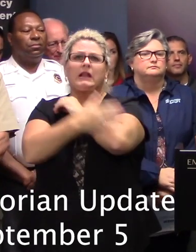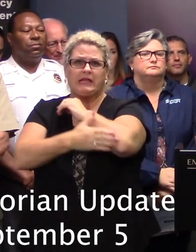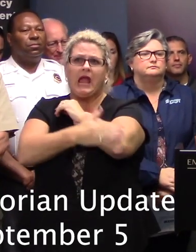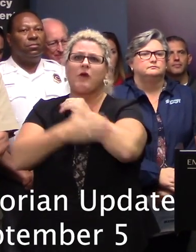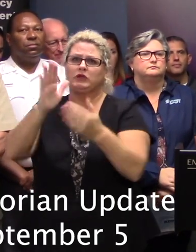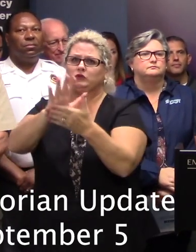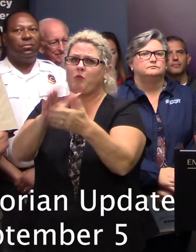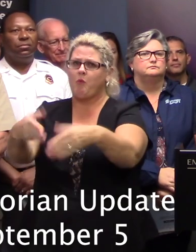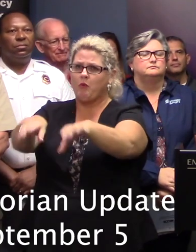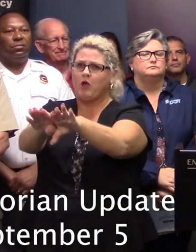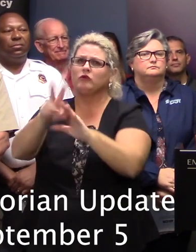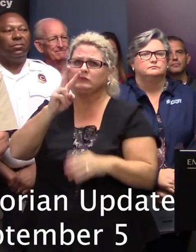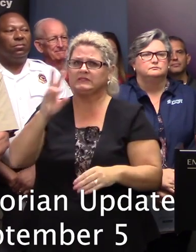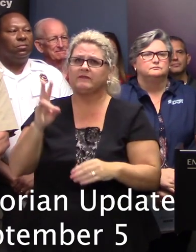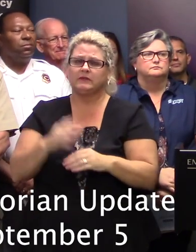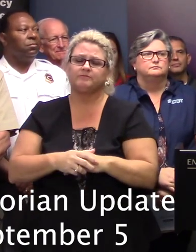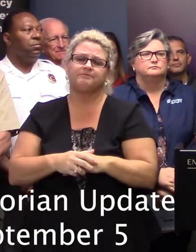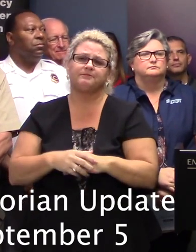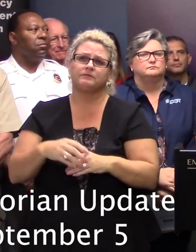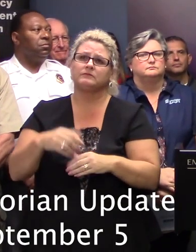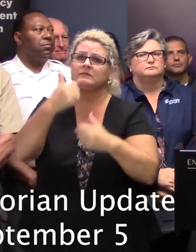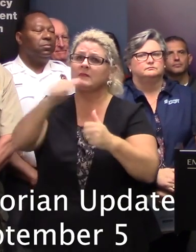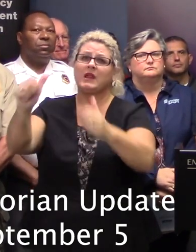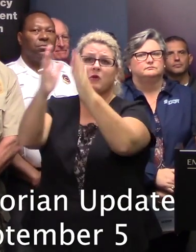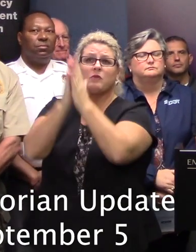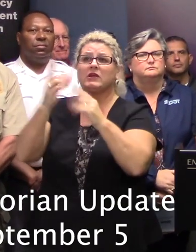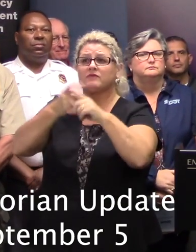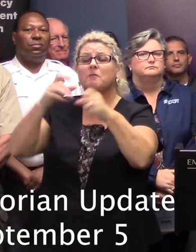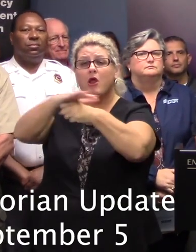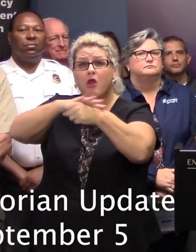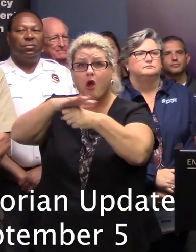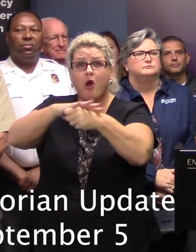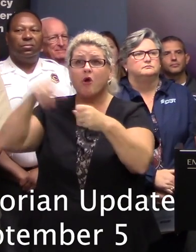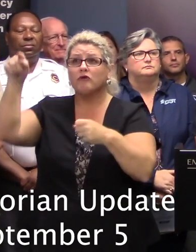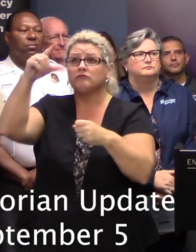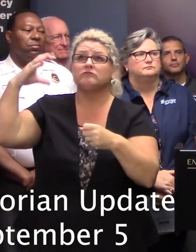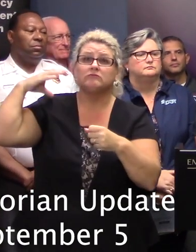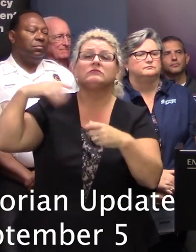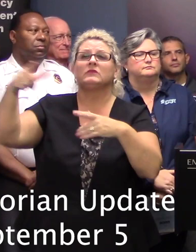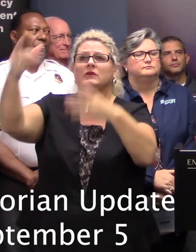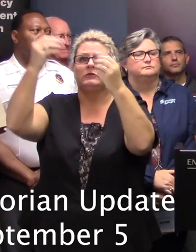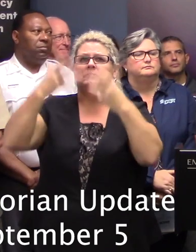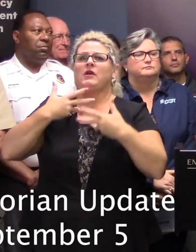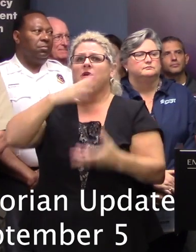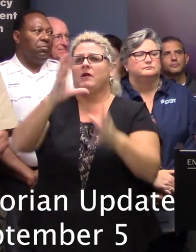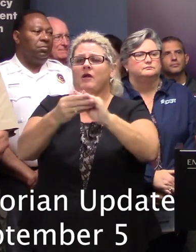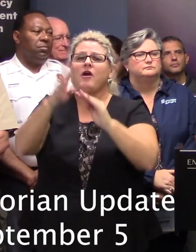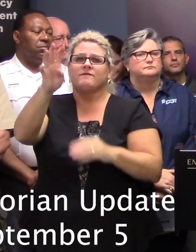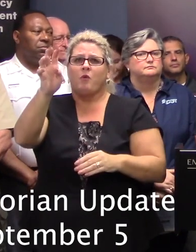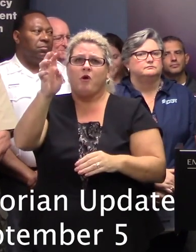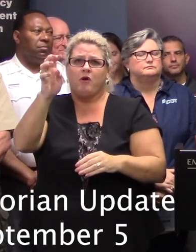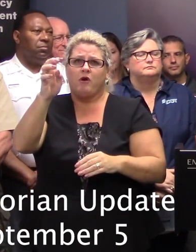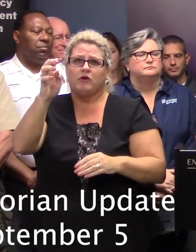have school closures. We continue to work requests from the local authorities. We've got right now about 400 we have received to date. We've